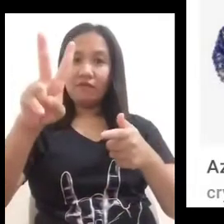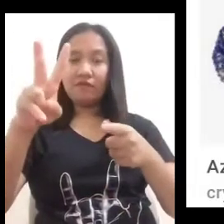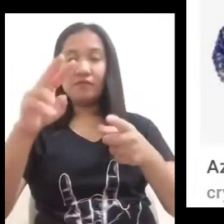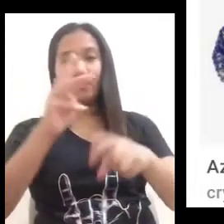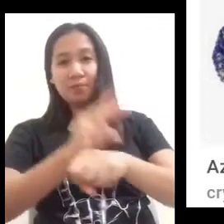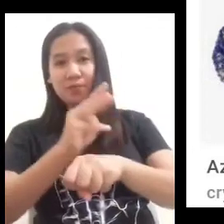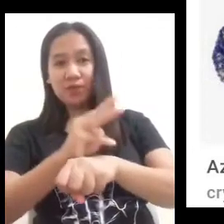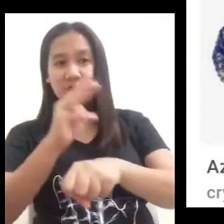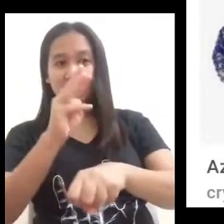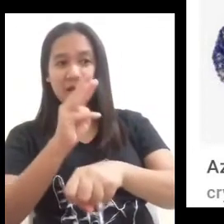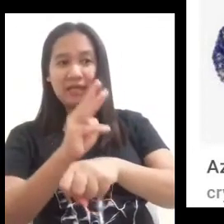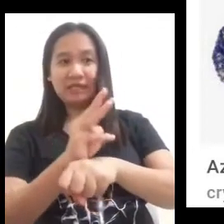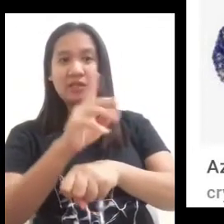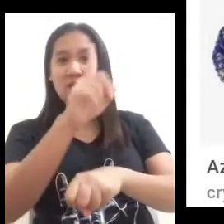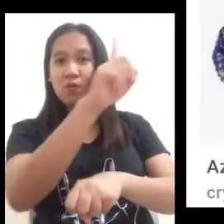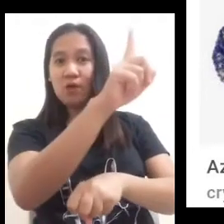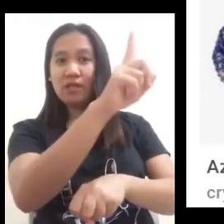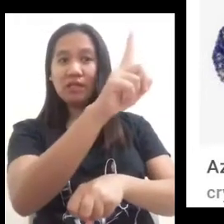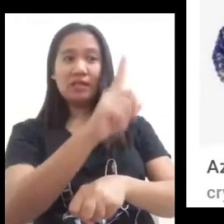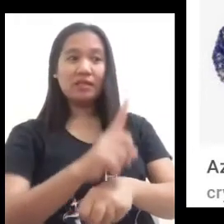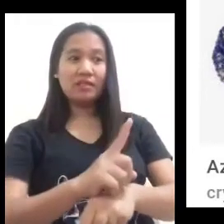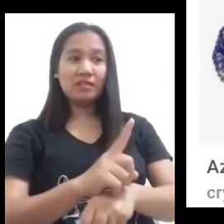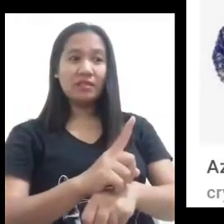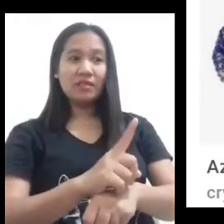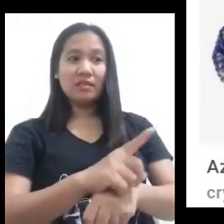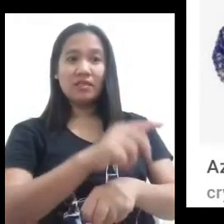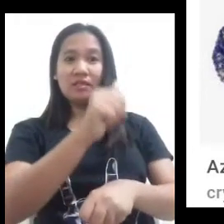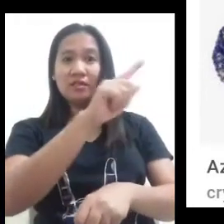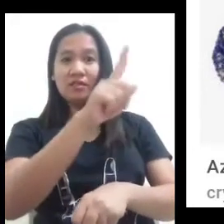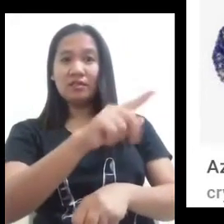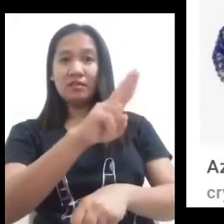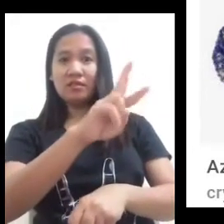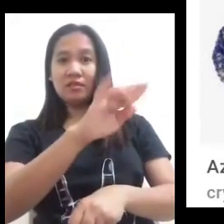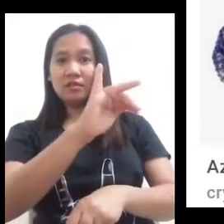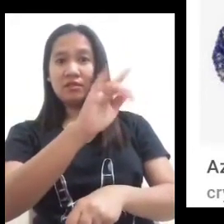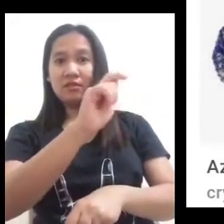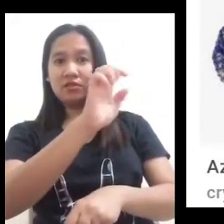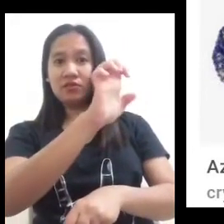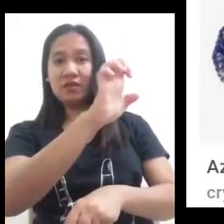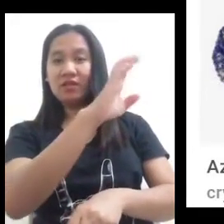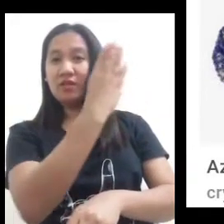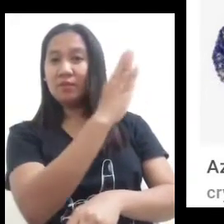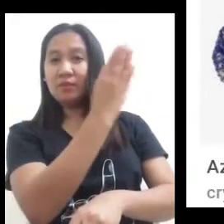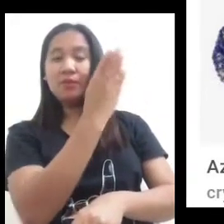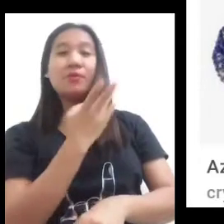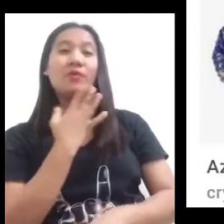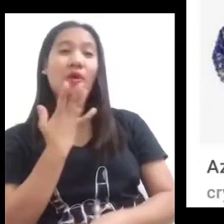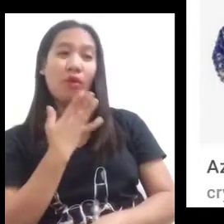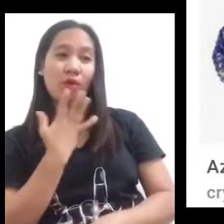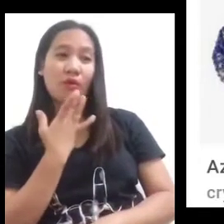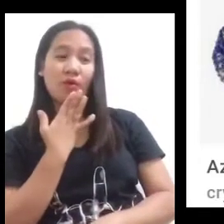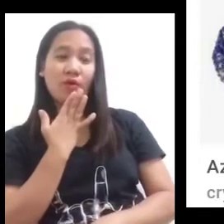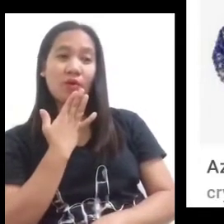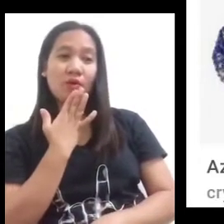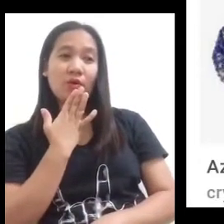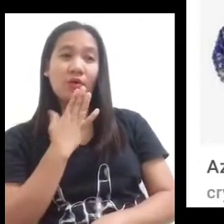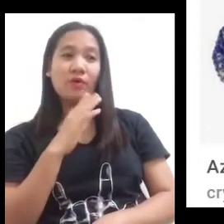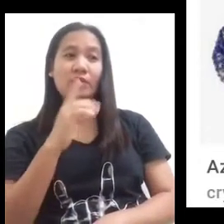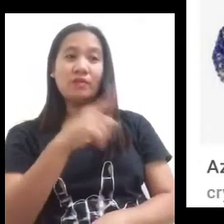are in powdered form now there are two minerals here one is azurite the